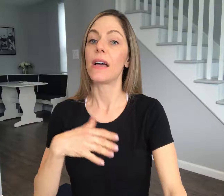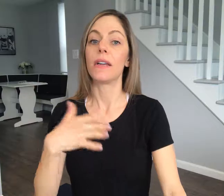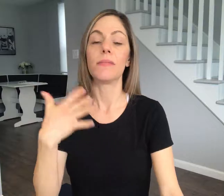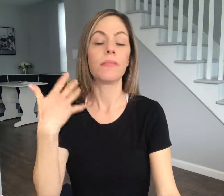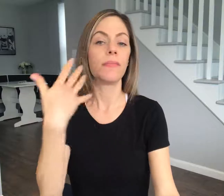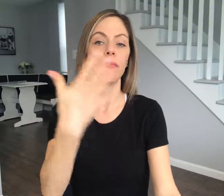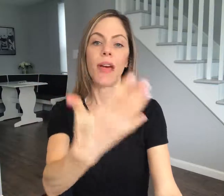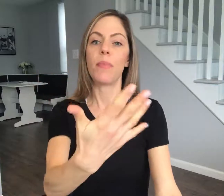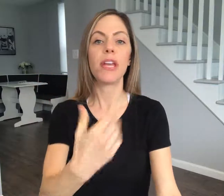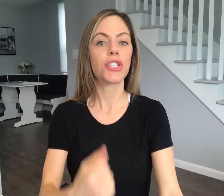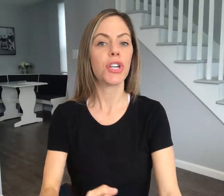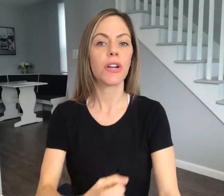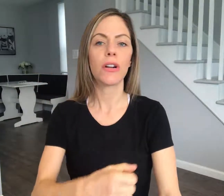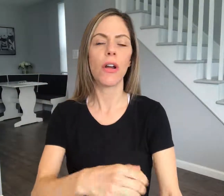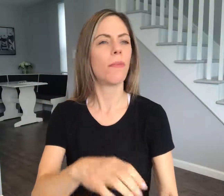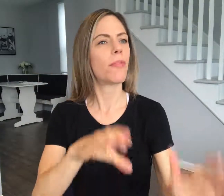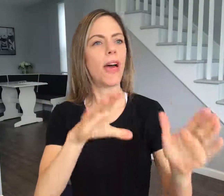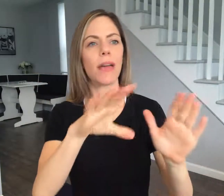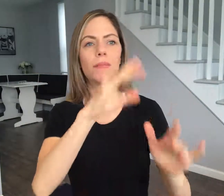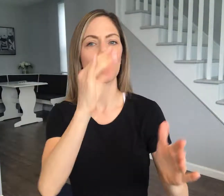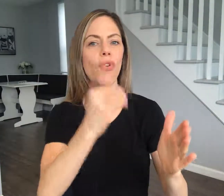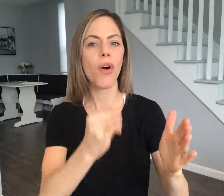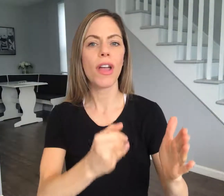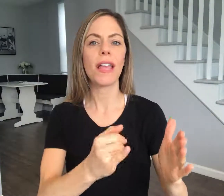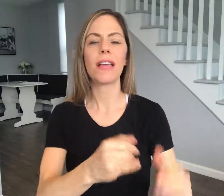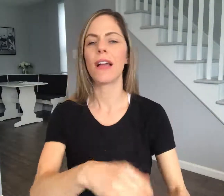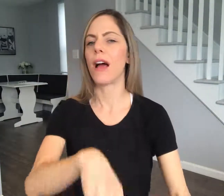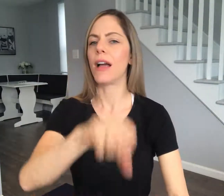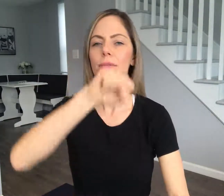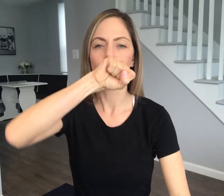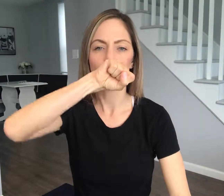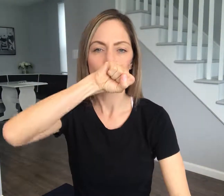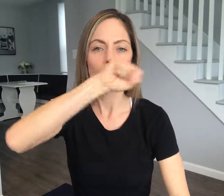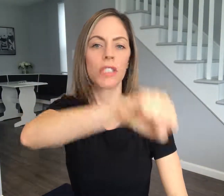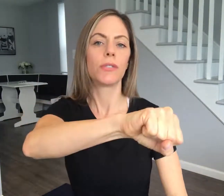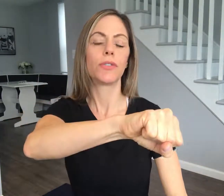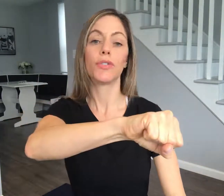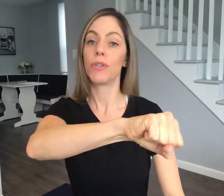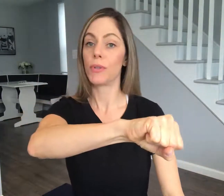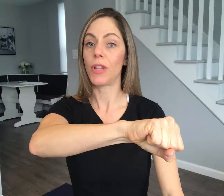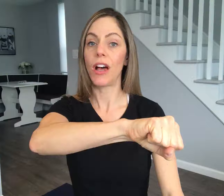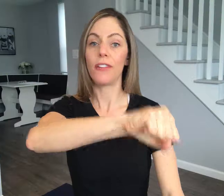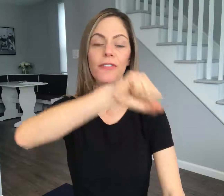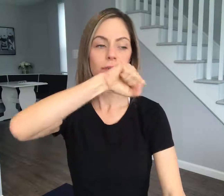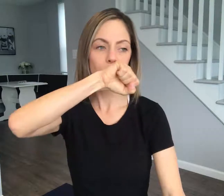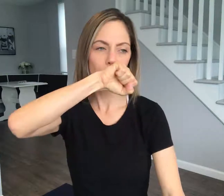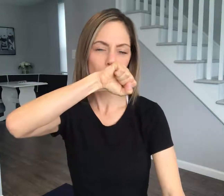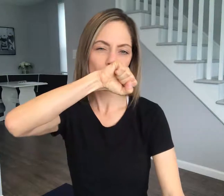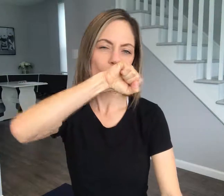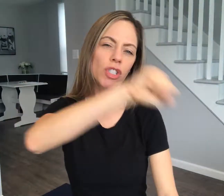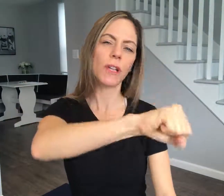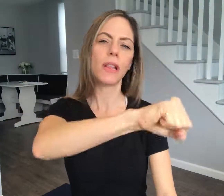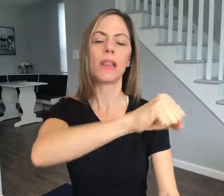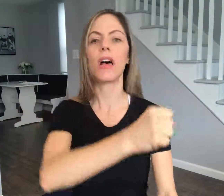that picture that drawing I true love love